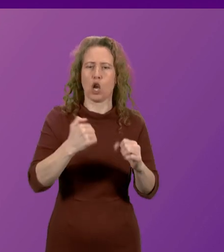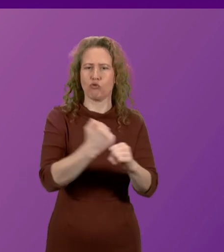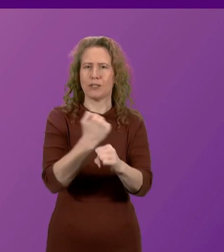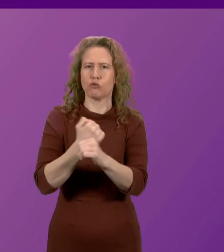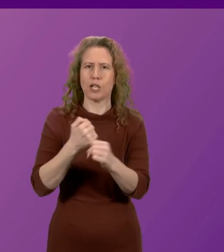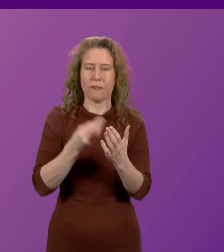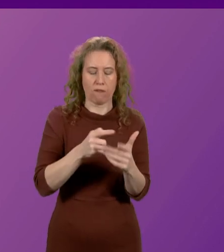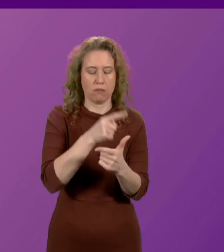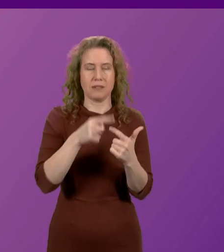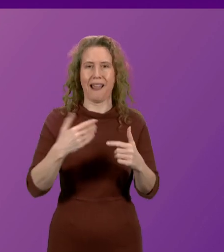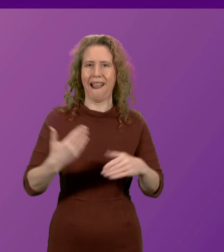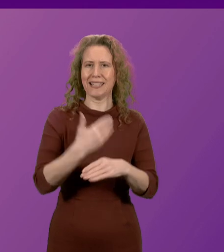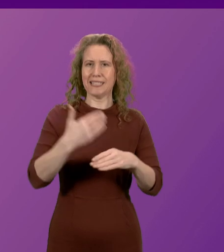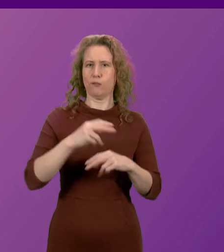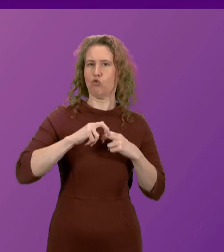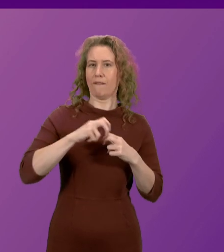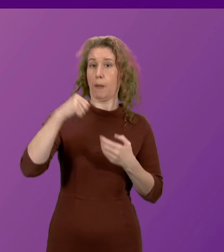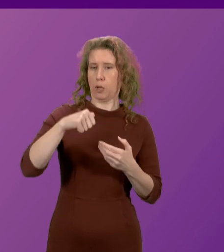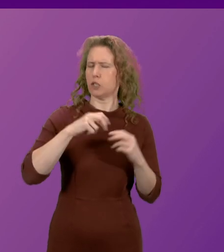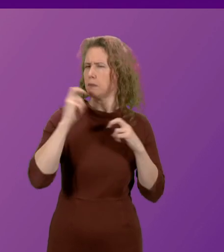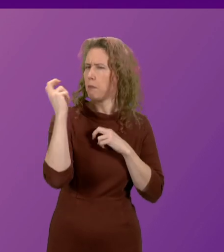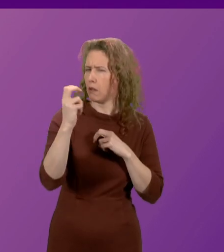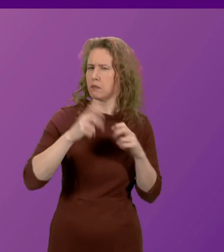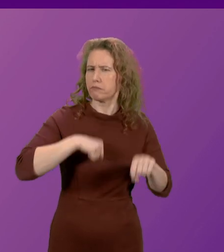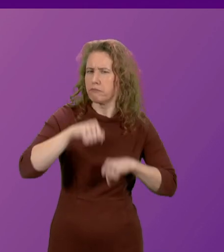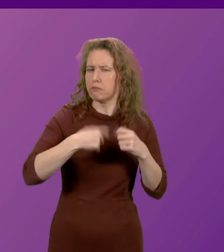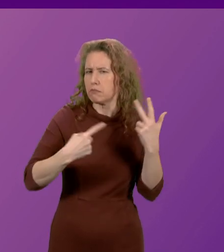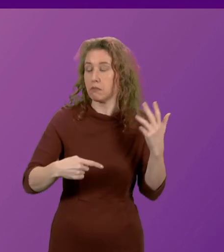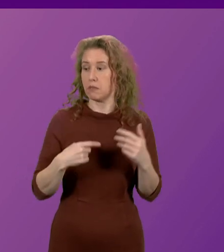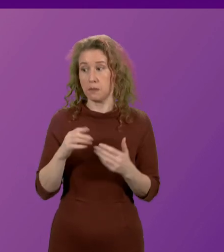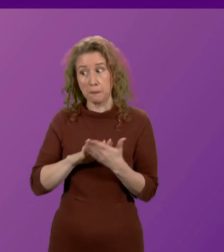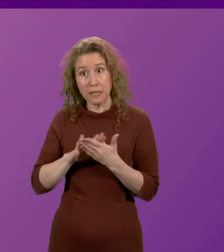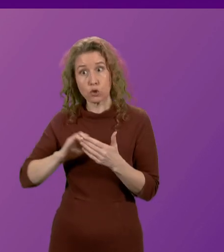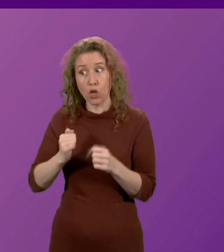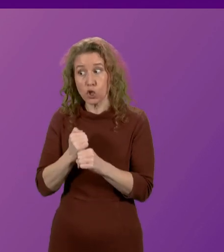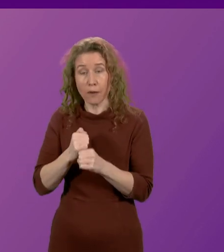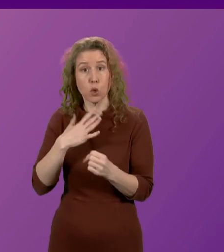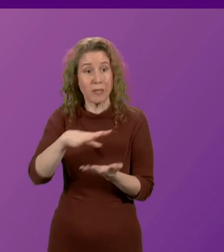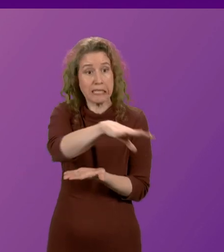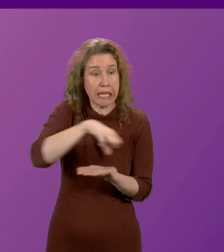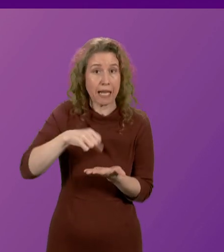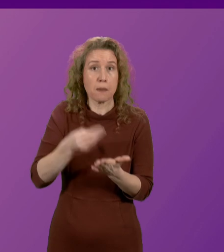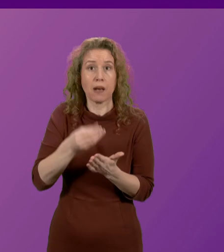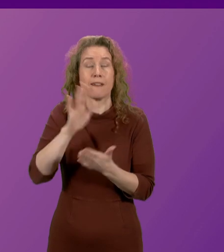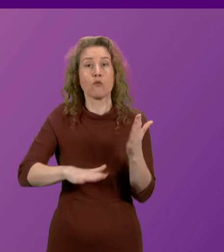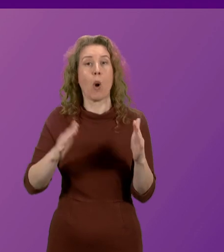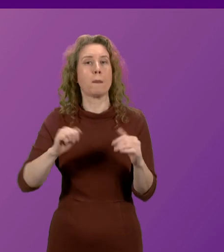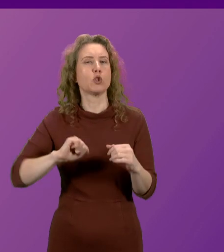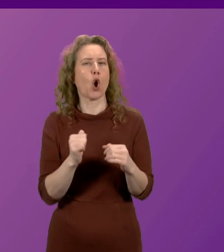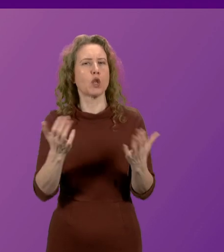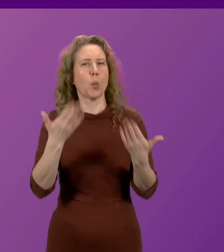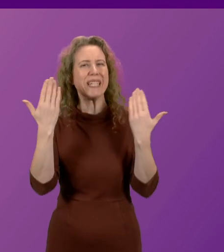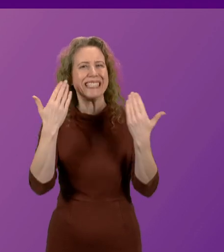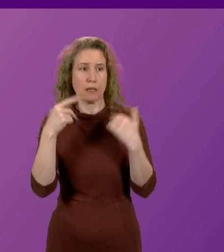active travel budgets? And does this mean that the Scottish Government no longer needs to use up all of the Scotland and which was